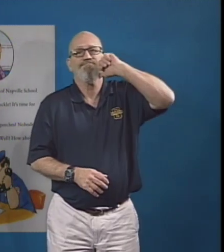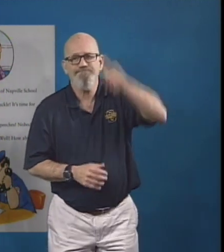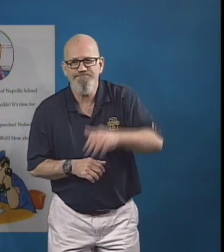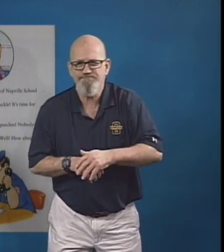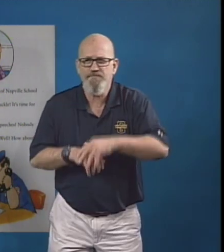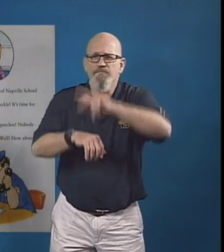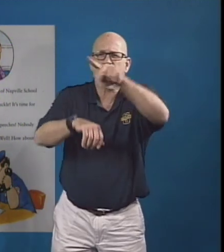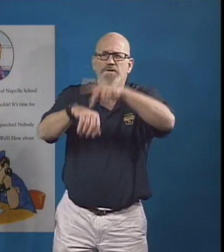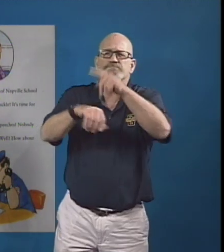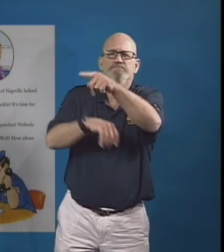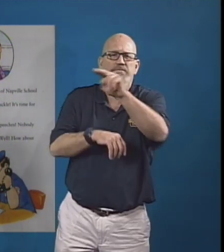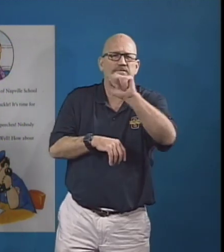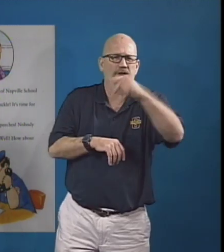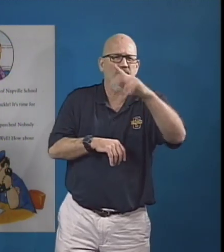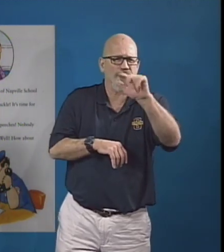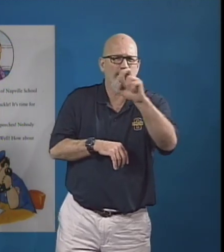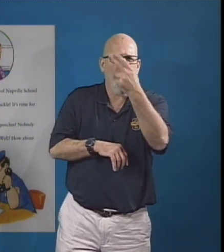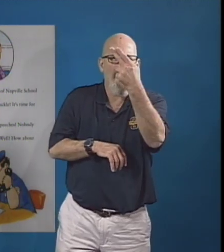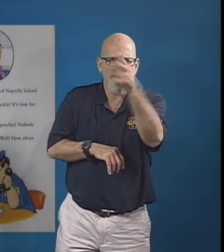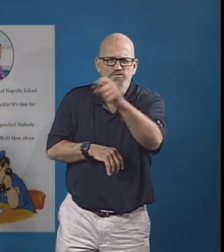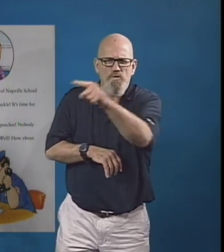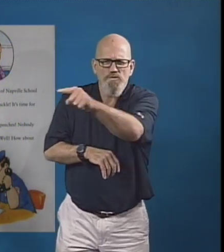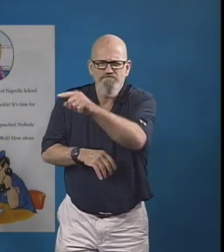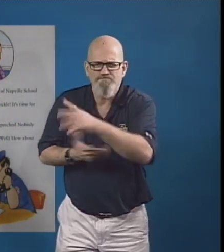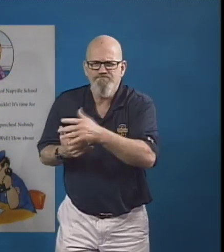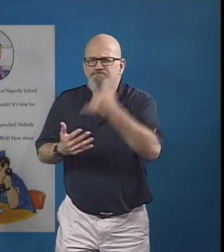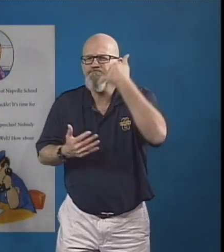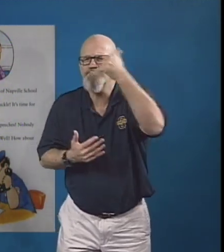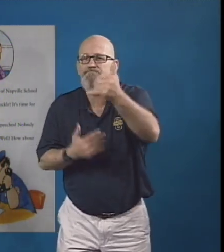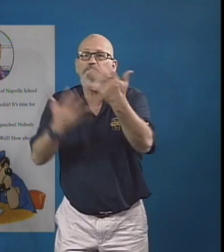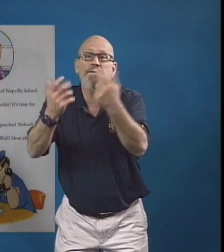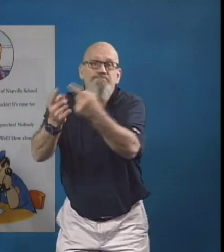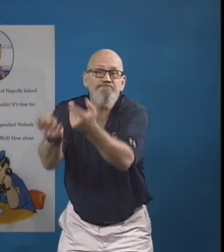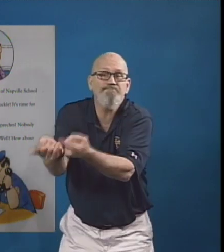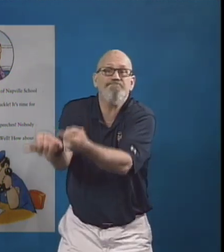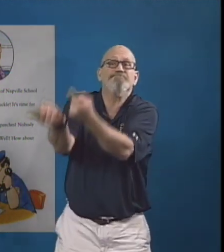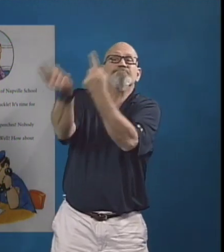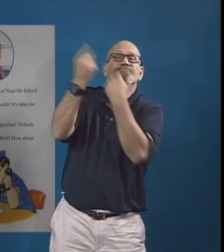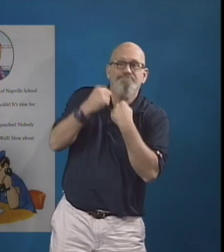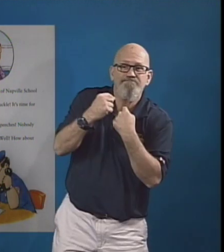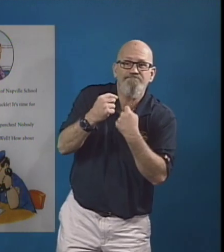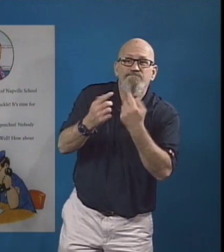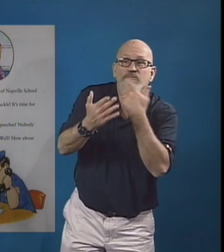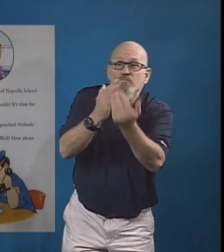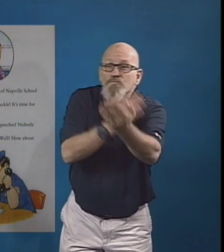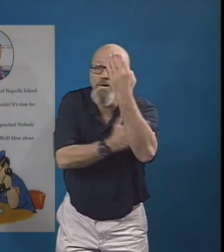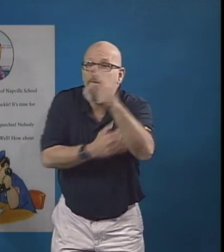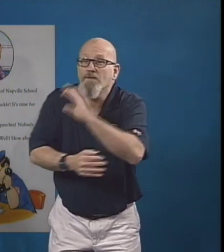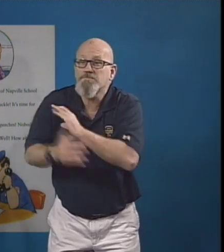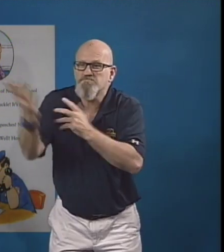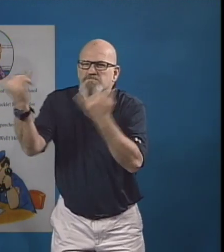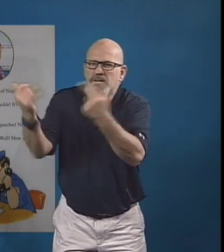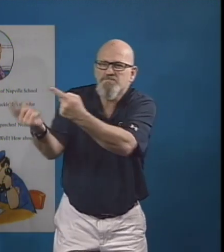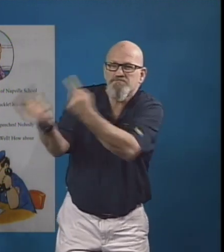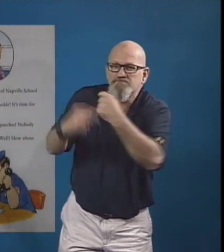The next day, the principal of Knappville School telephoned the police station.